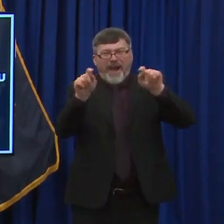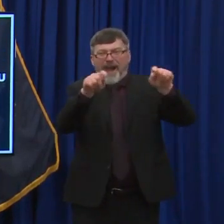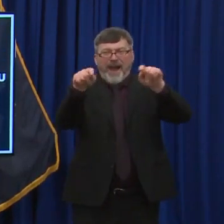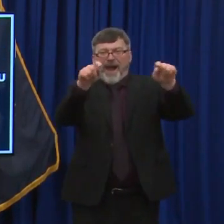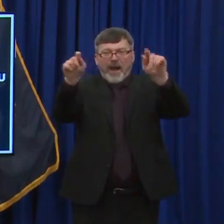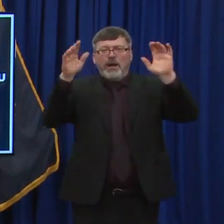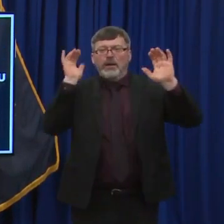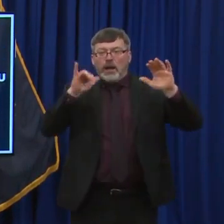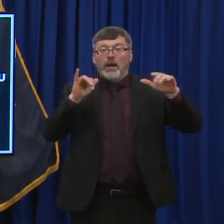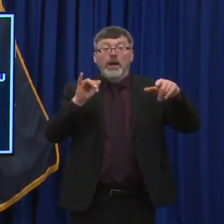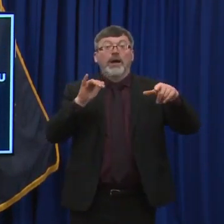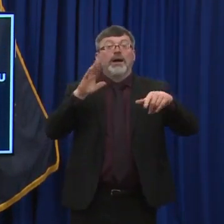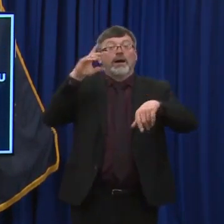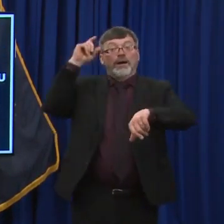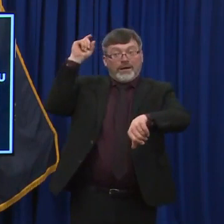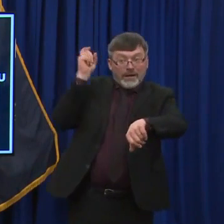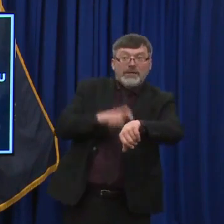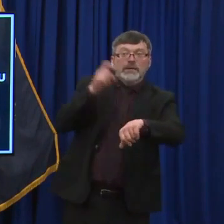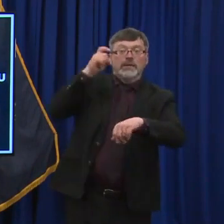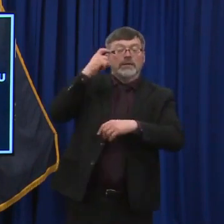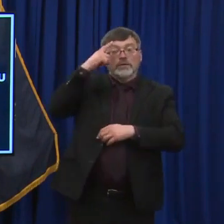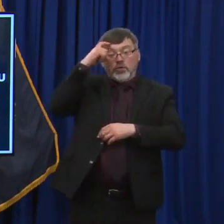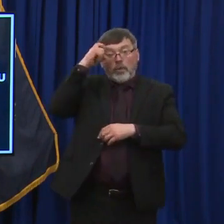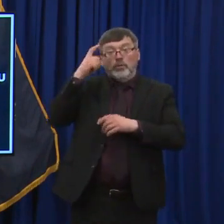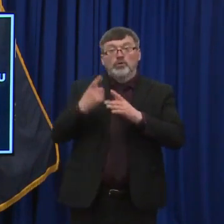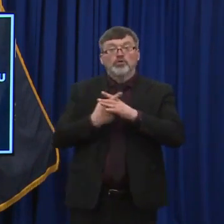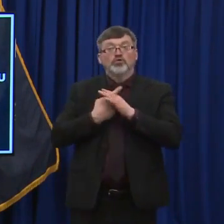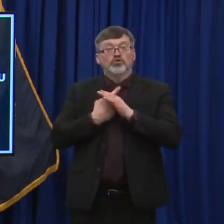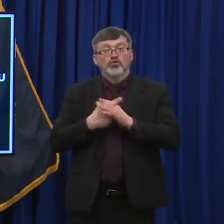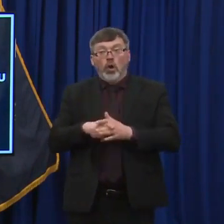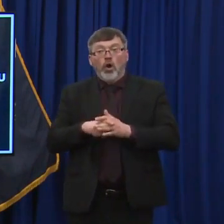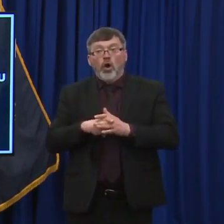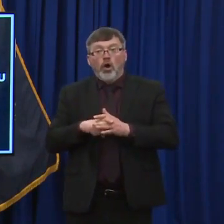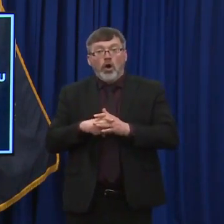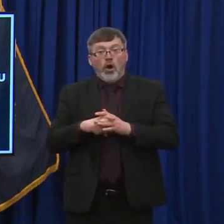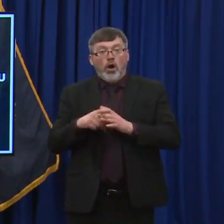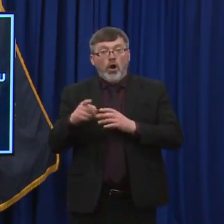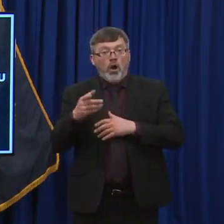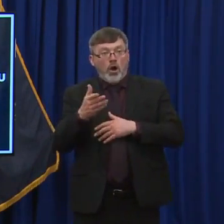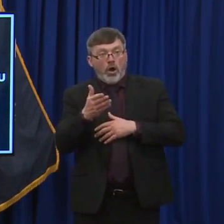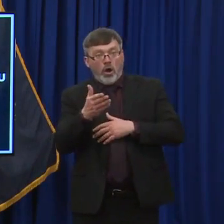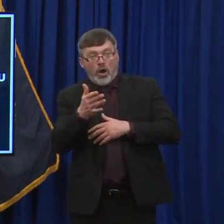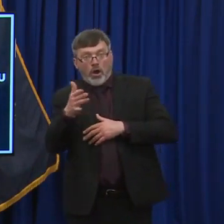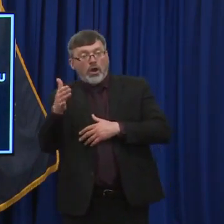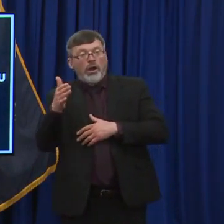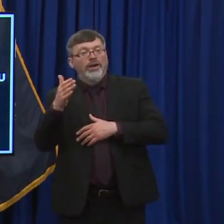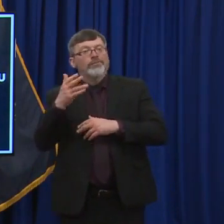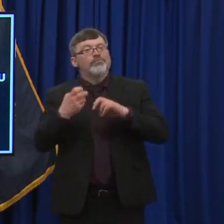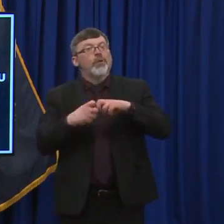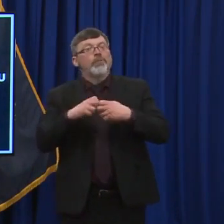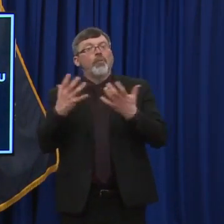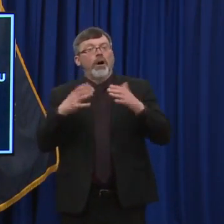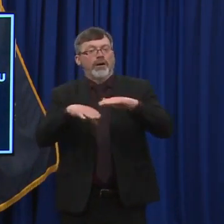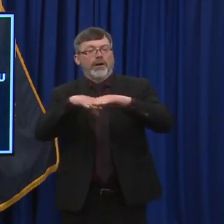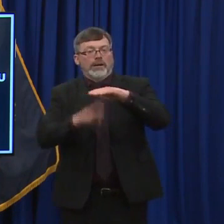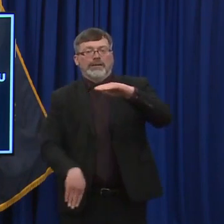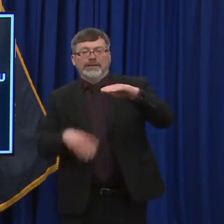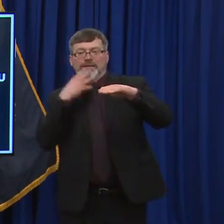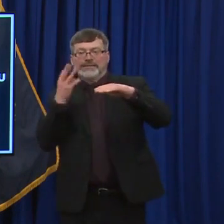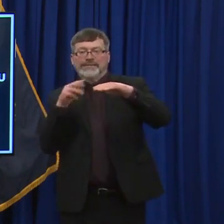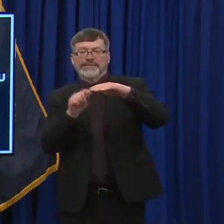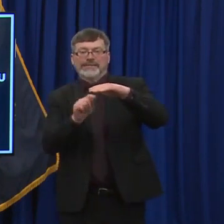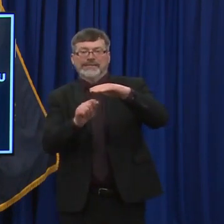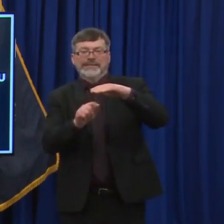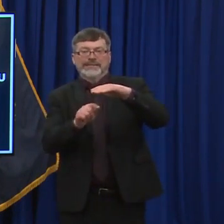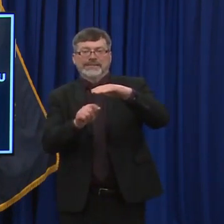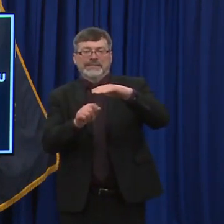are not authorized to get the vaccine. So thinking younger children, we expect that at some point, the vaccine will become authorized and approved for